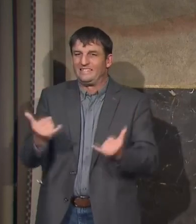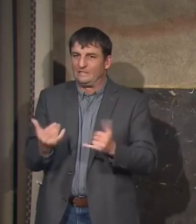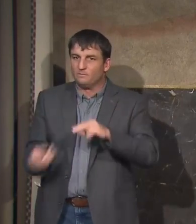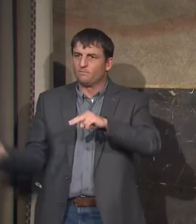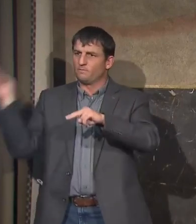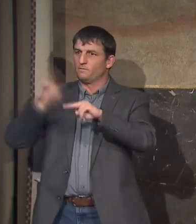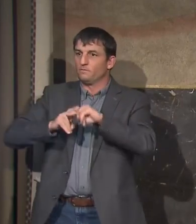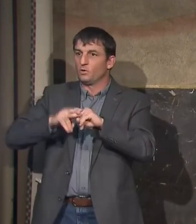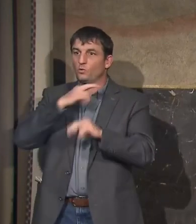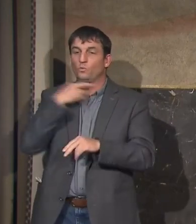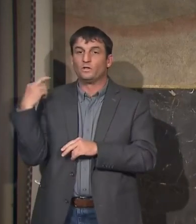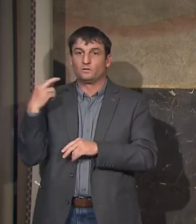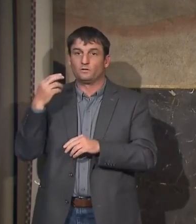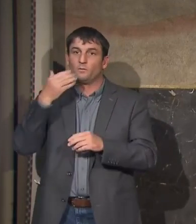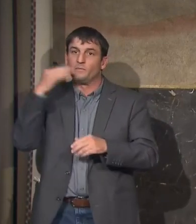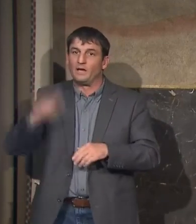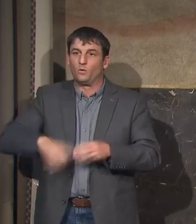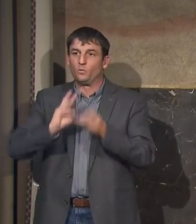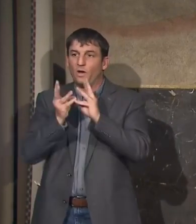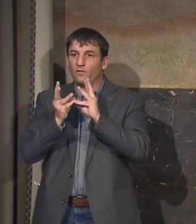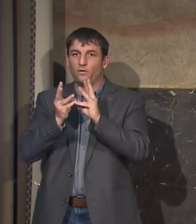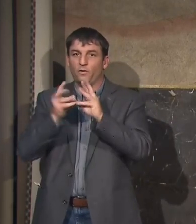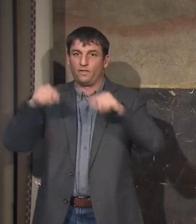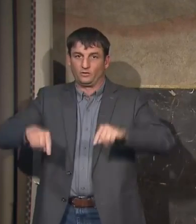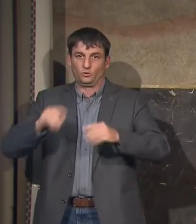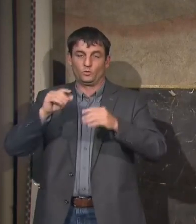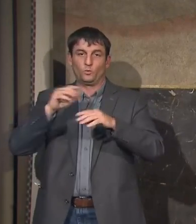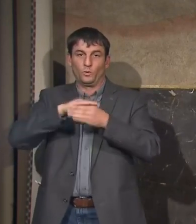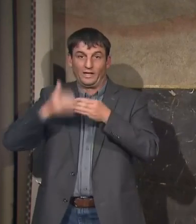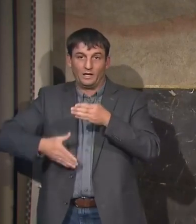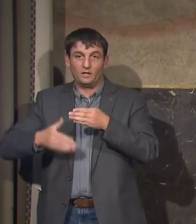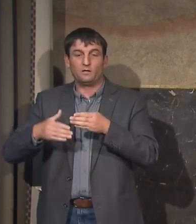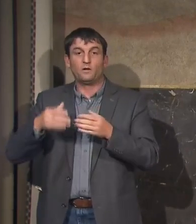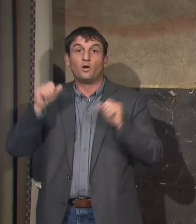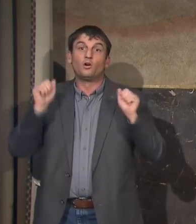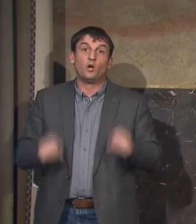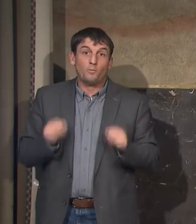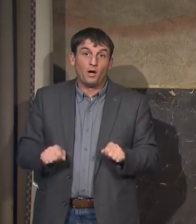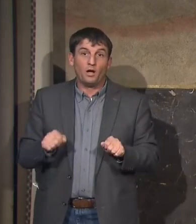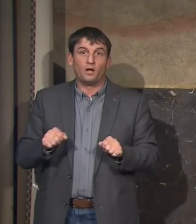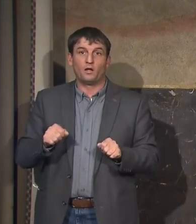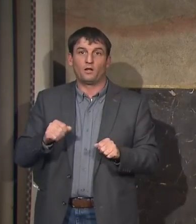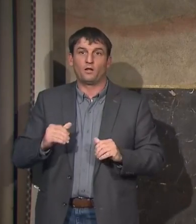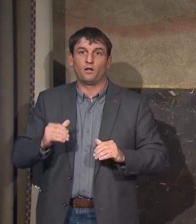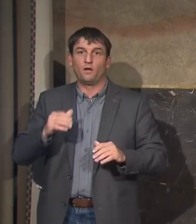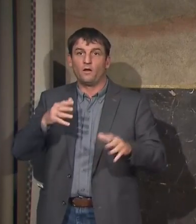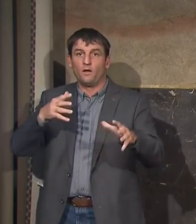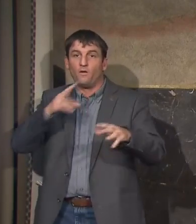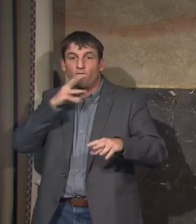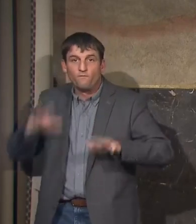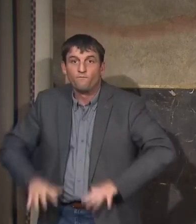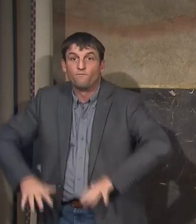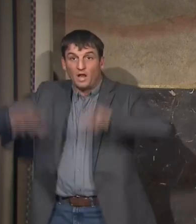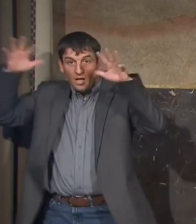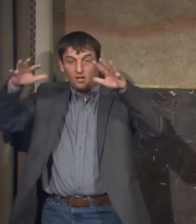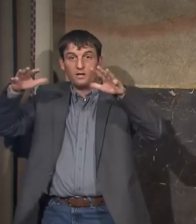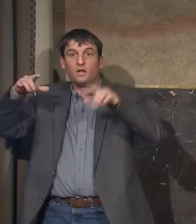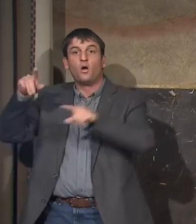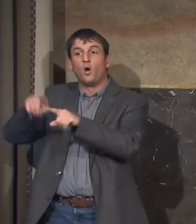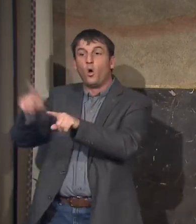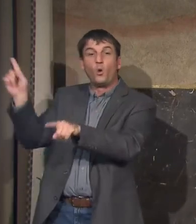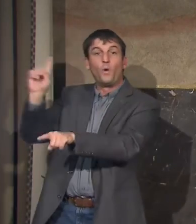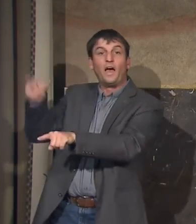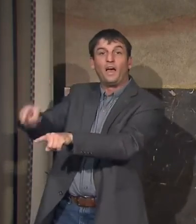for severe weather this weekend. It could include flash flooding in many areas especially those areas where the ground is already